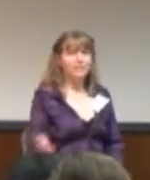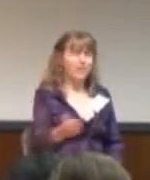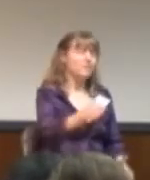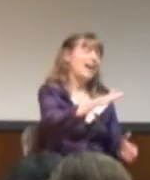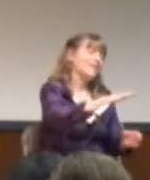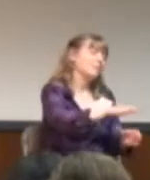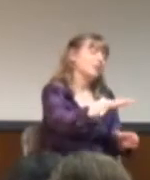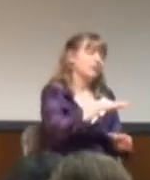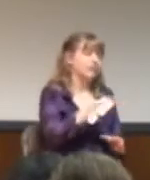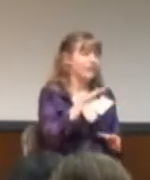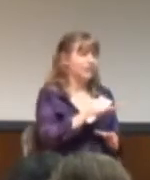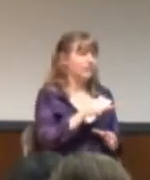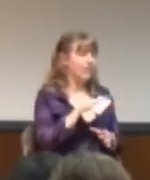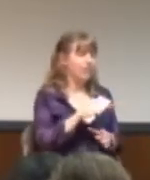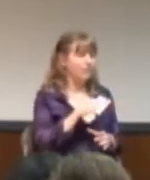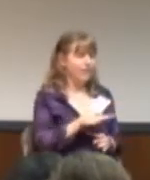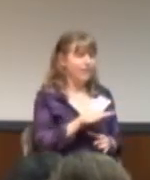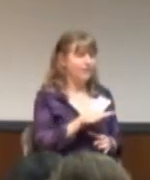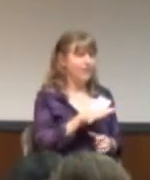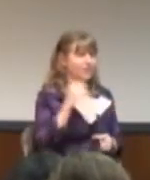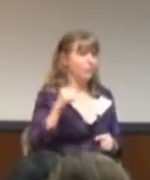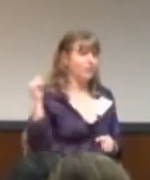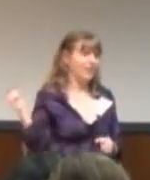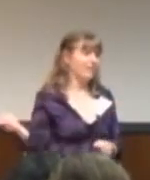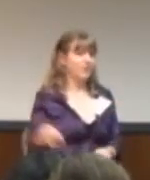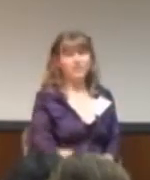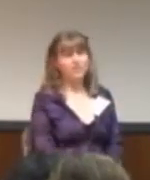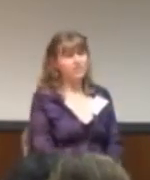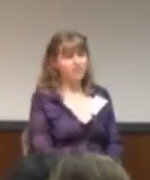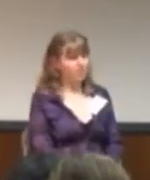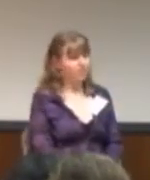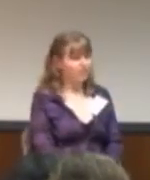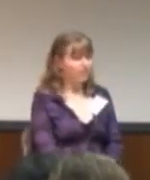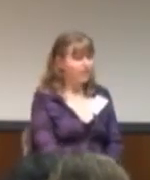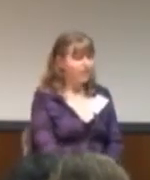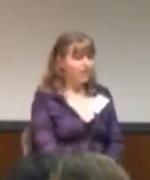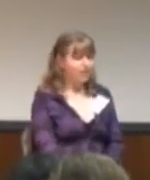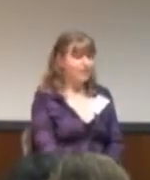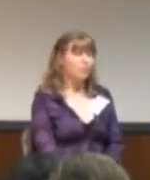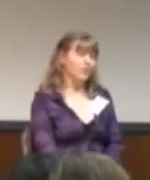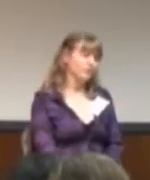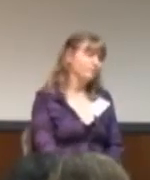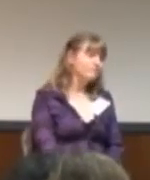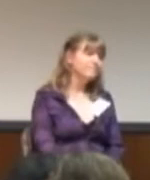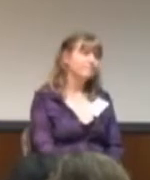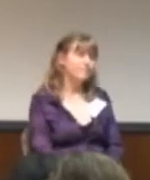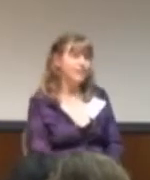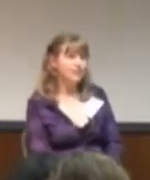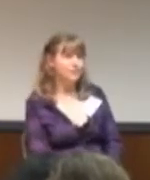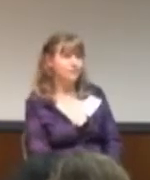you know, I sometimes have to live on that or I don't want the conversation to be there. Um,